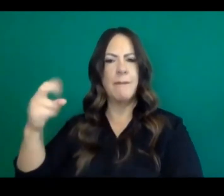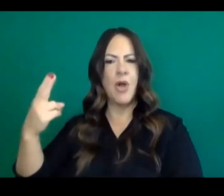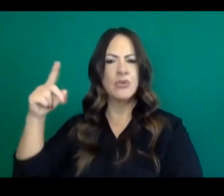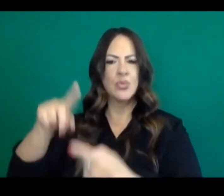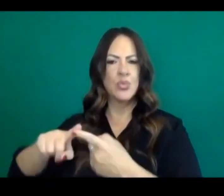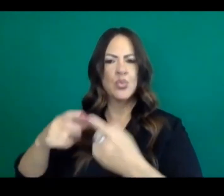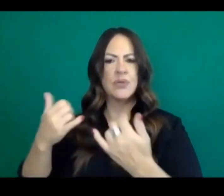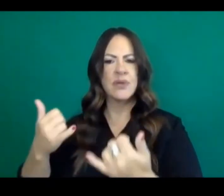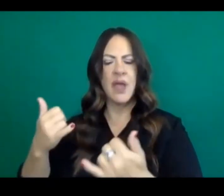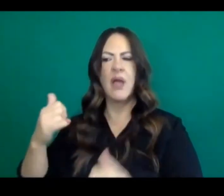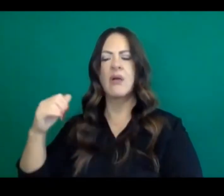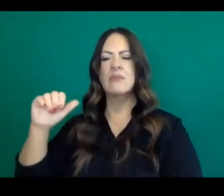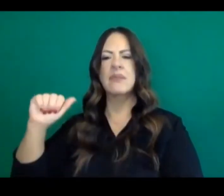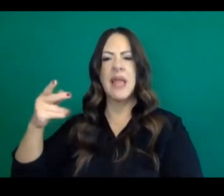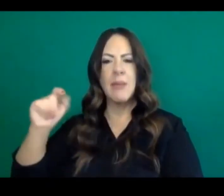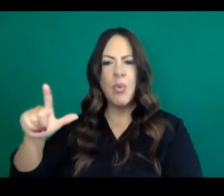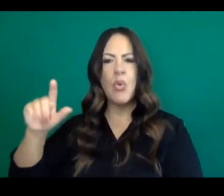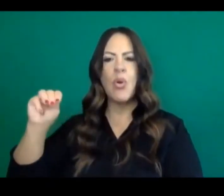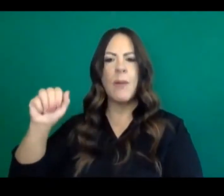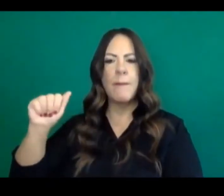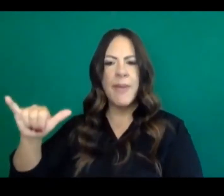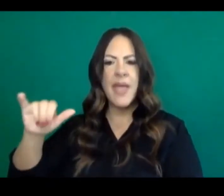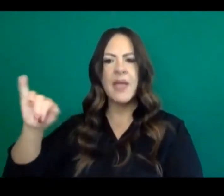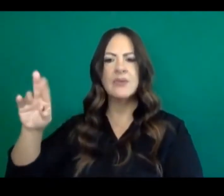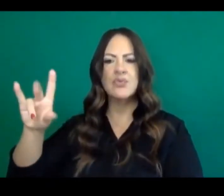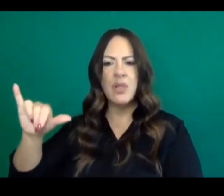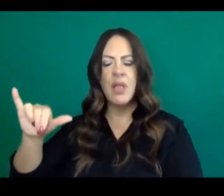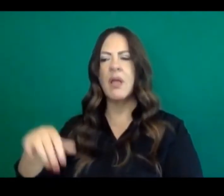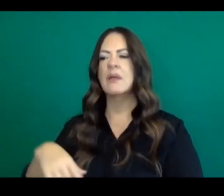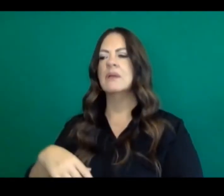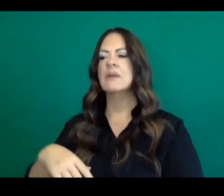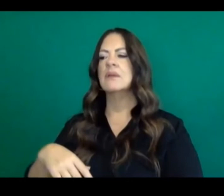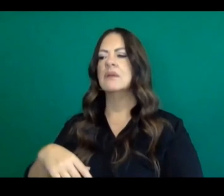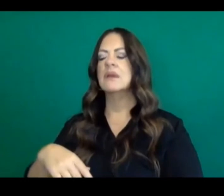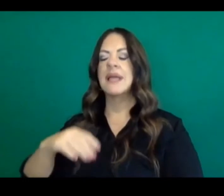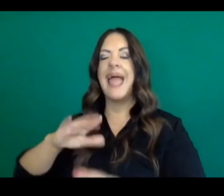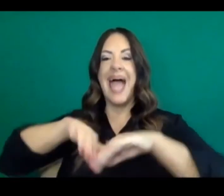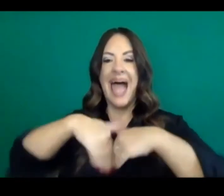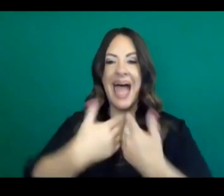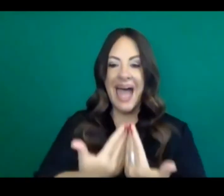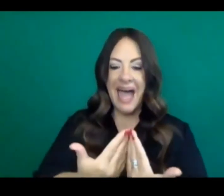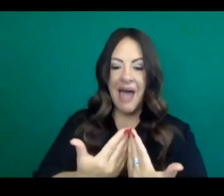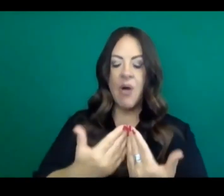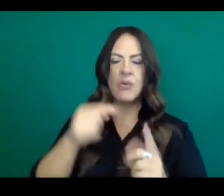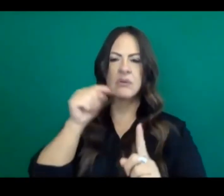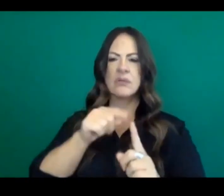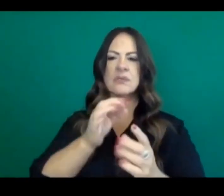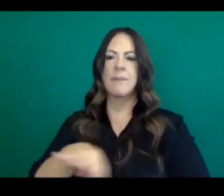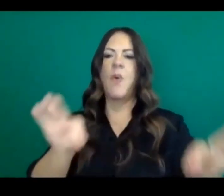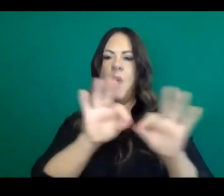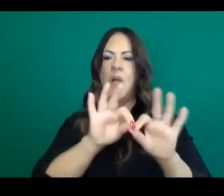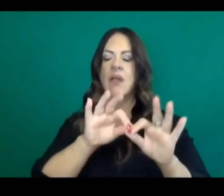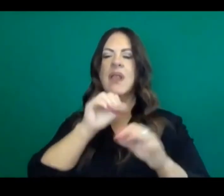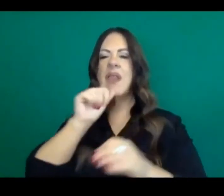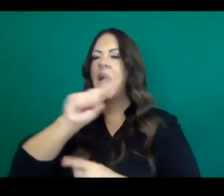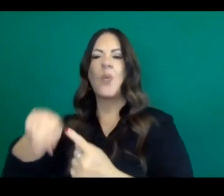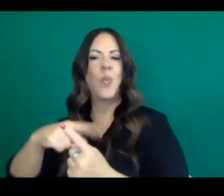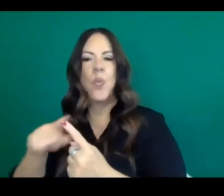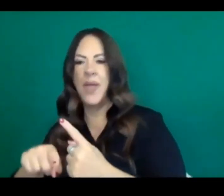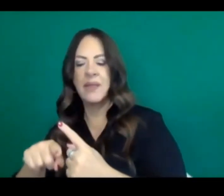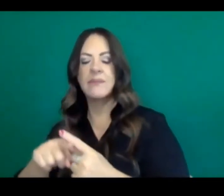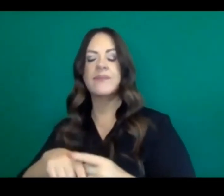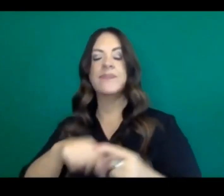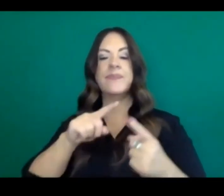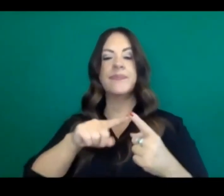it's a lot about how you do things and not just when you do things and the, how was being patient, having